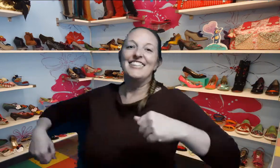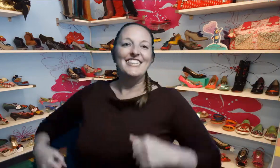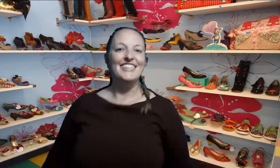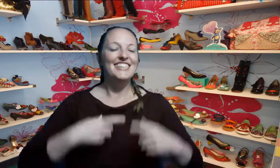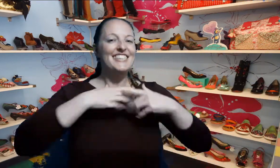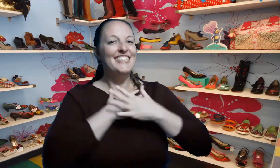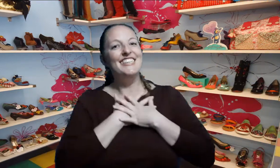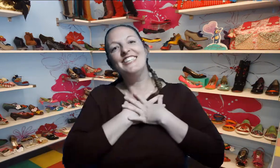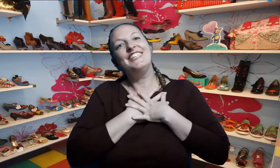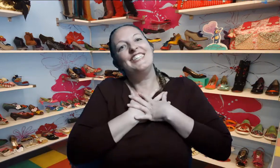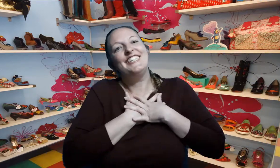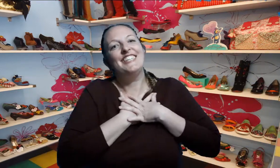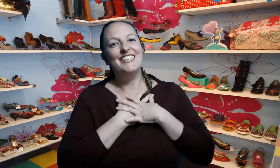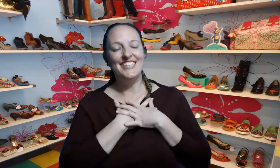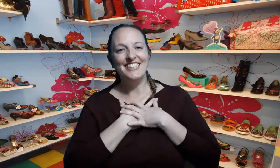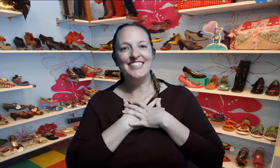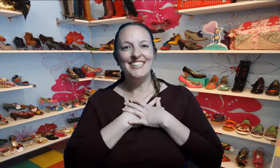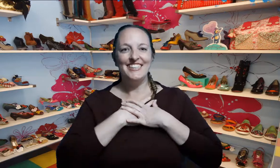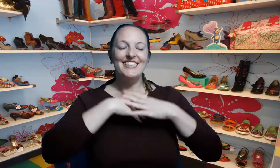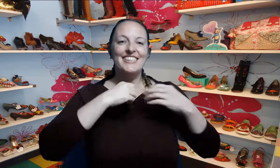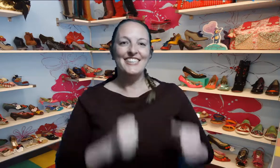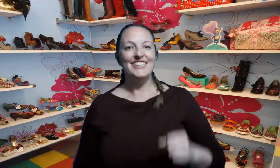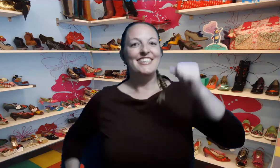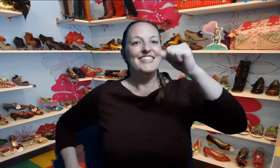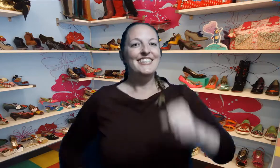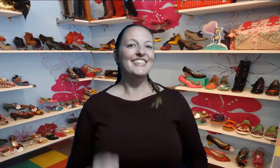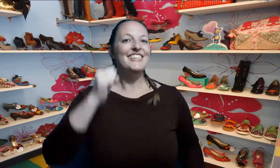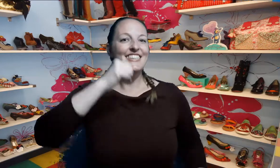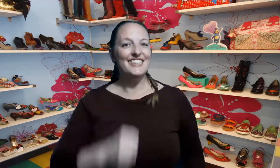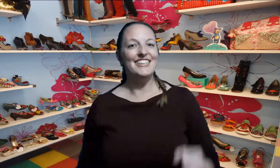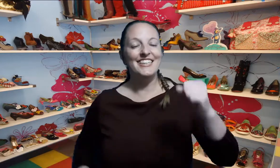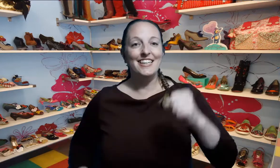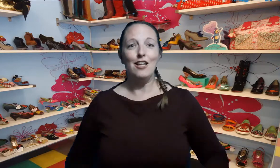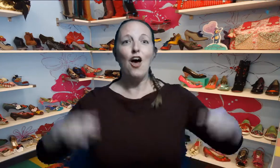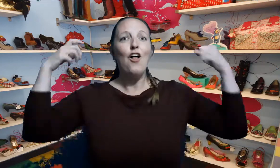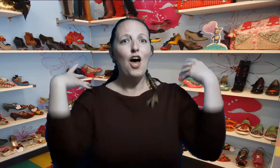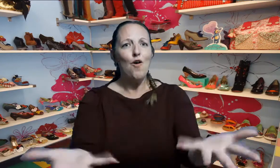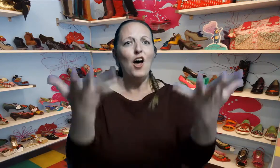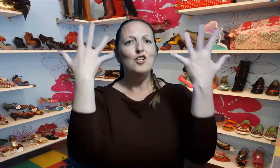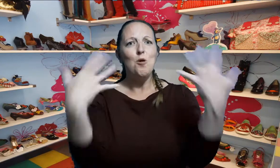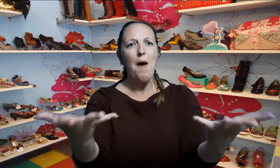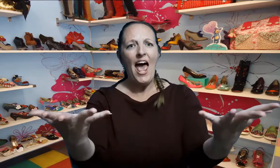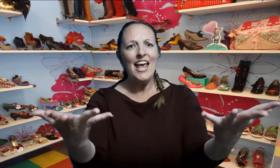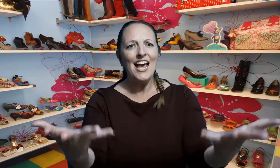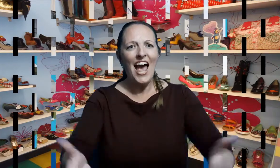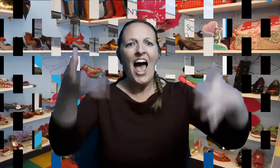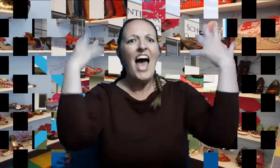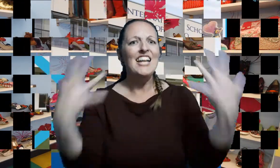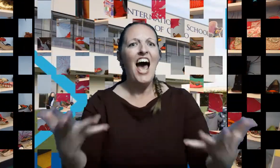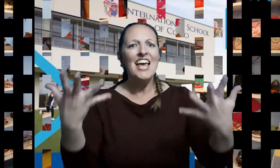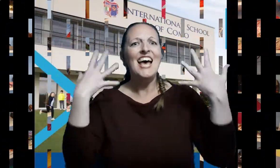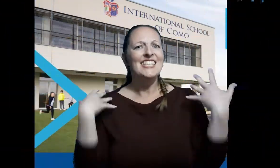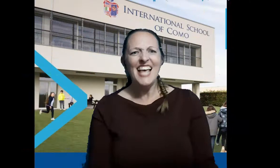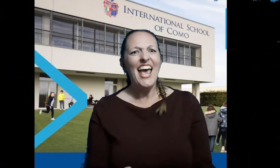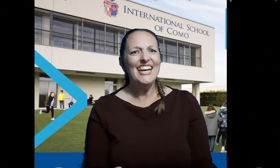When I'm walking in my shoes, I don't have the moody blues But oh, I want to be an ISC